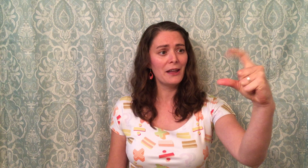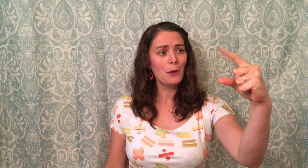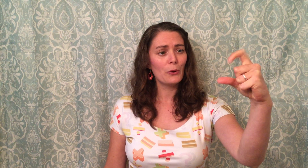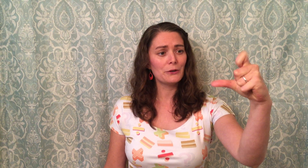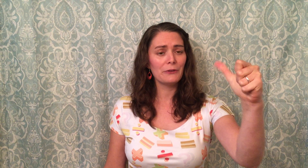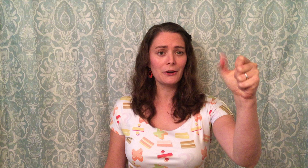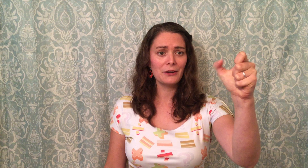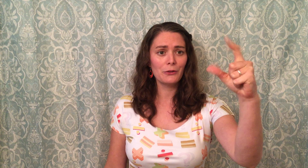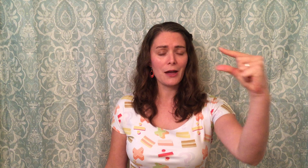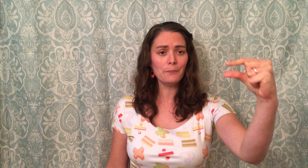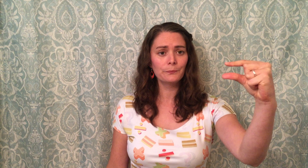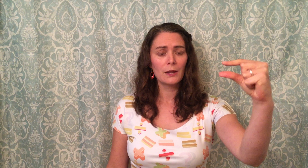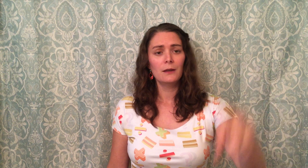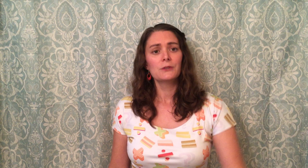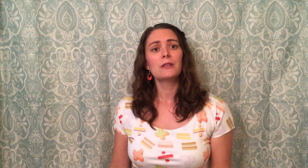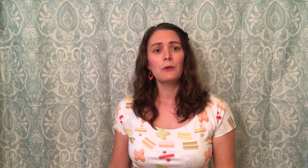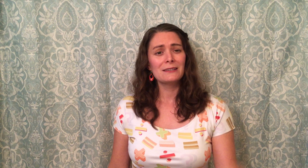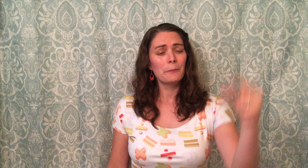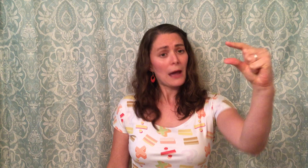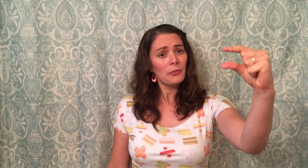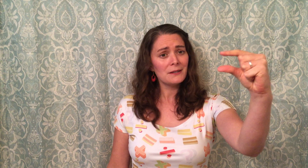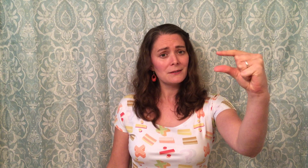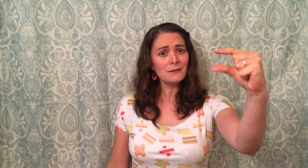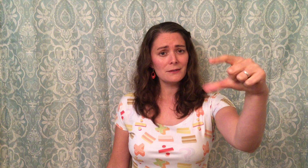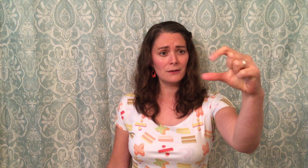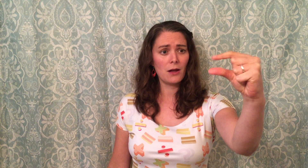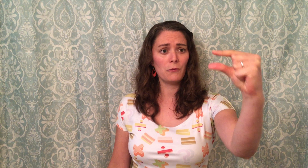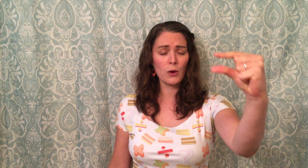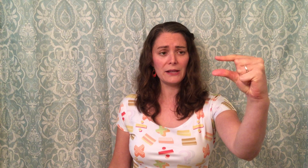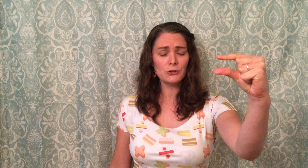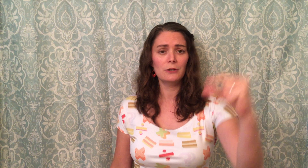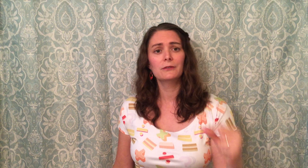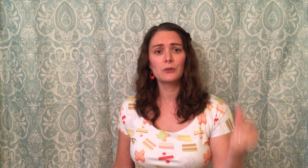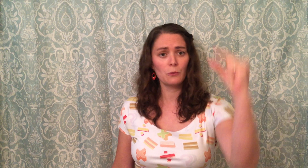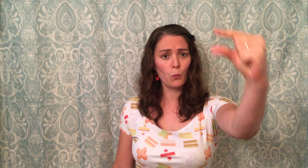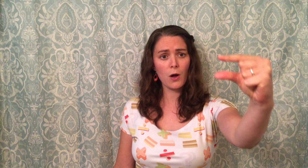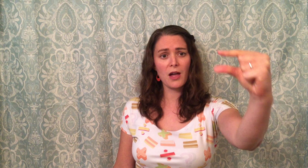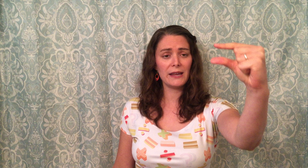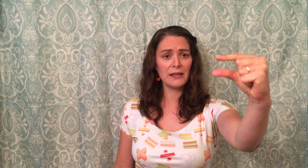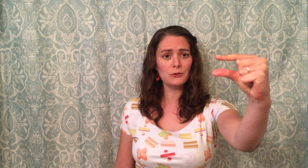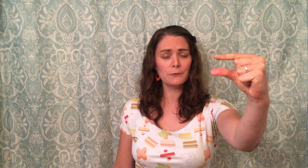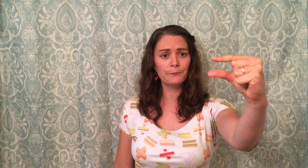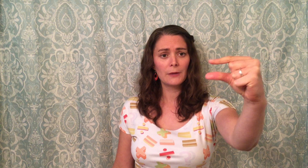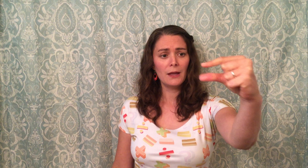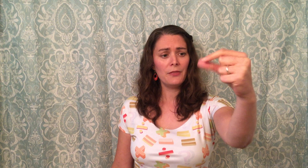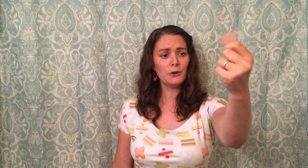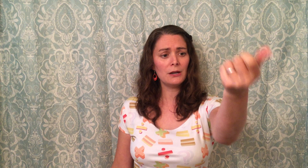pointer finger and your thumb. So that is about the distance of one inch. So one inch. Then you're gonna